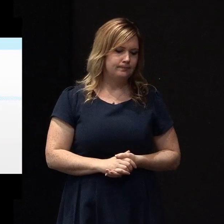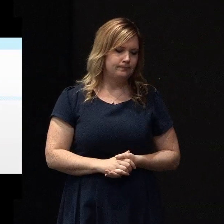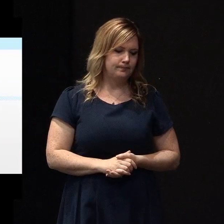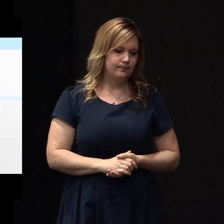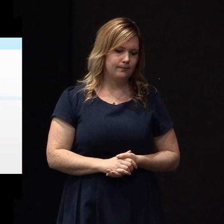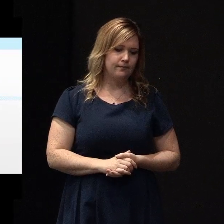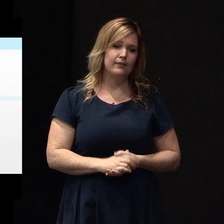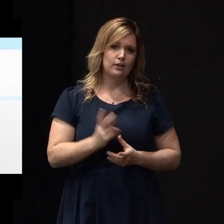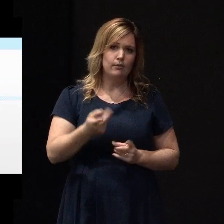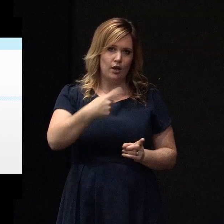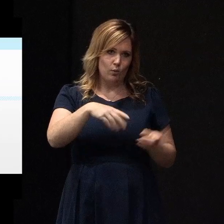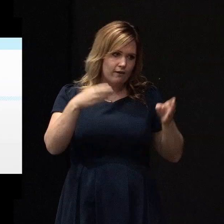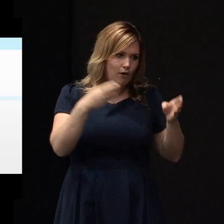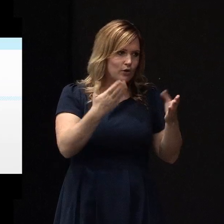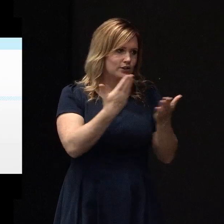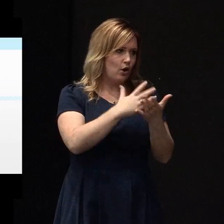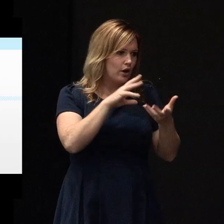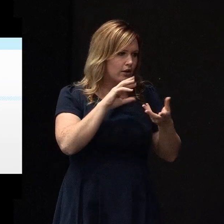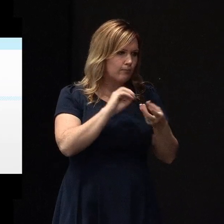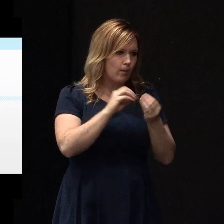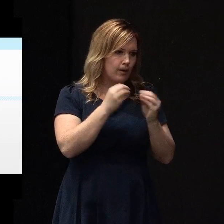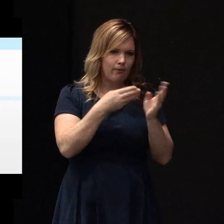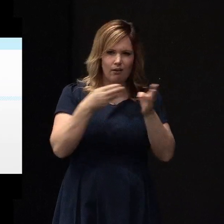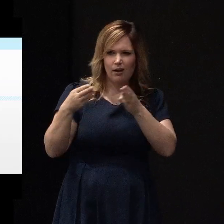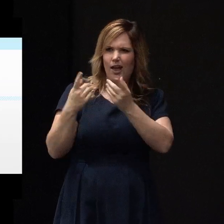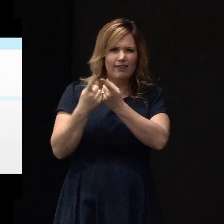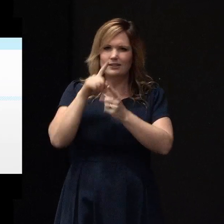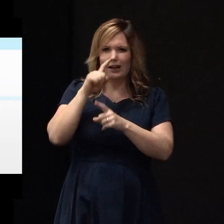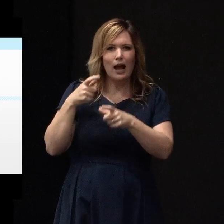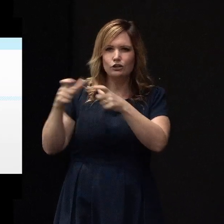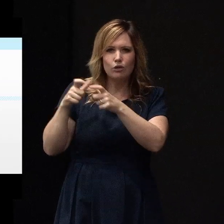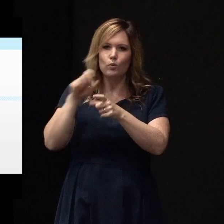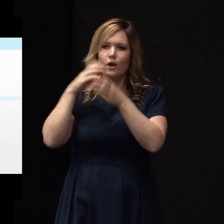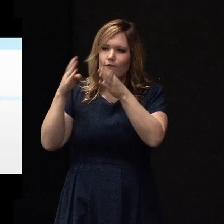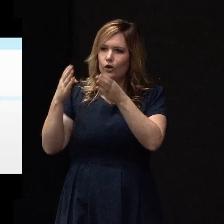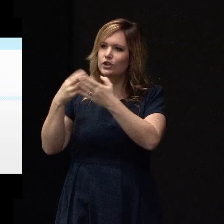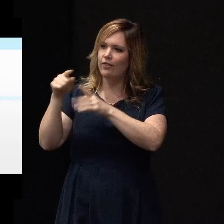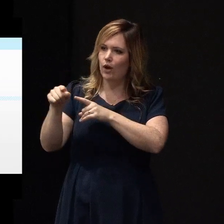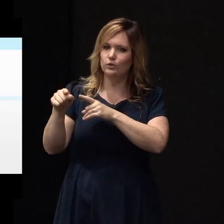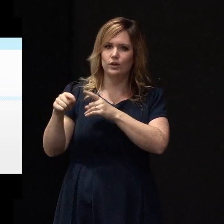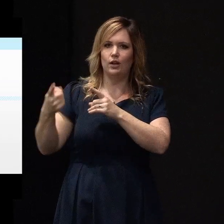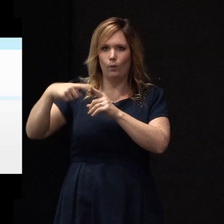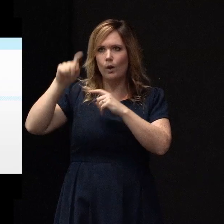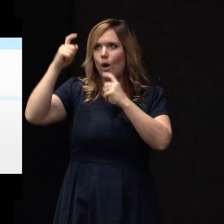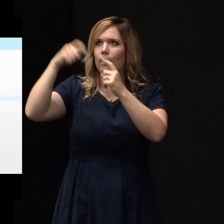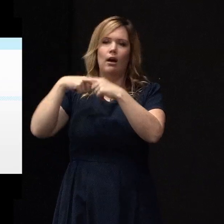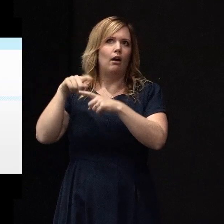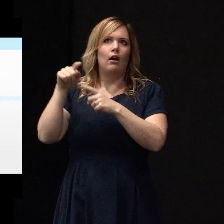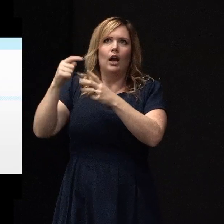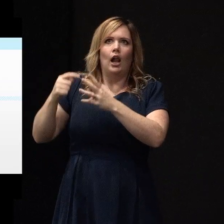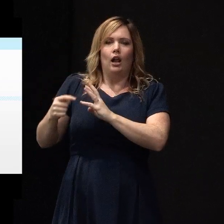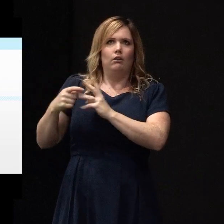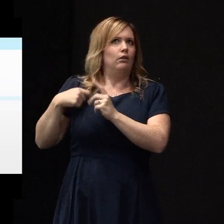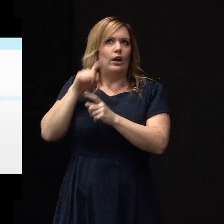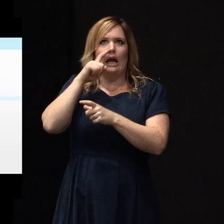inevitably are going to be the things that we can't control because they are the things that we worry about. But no